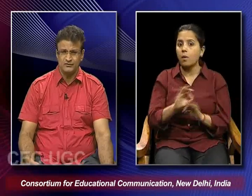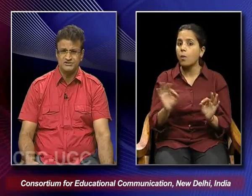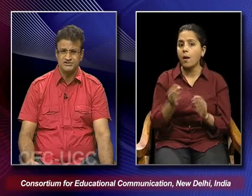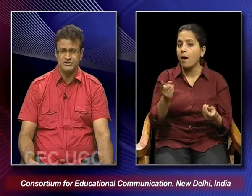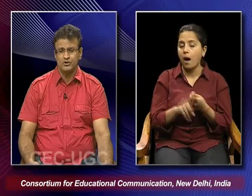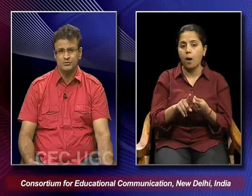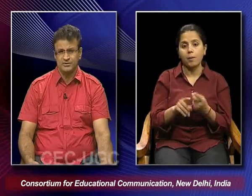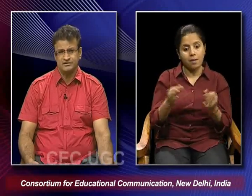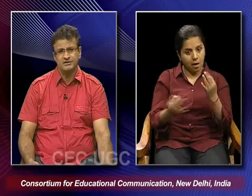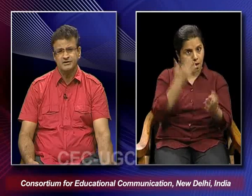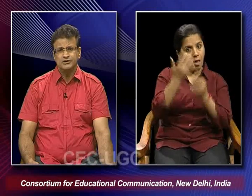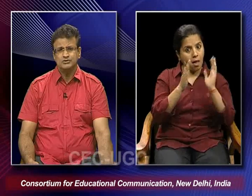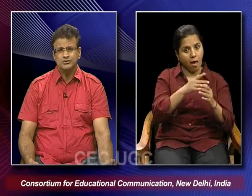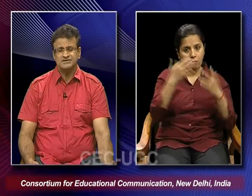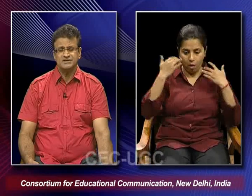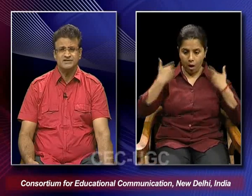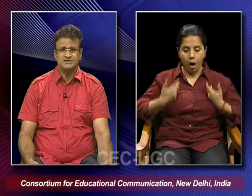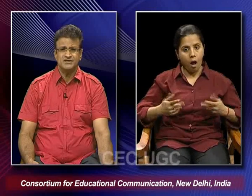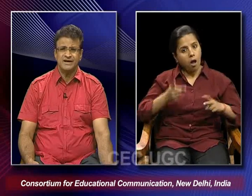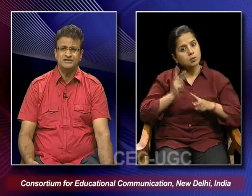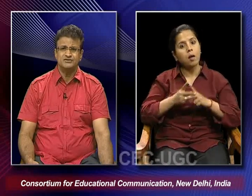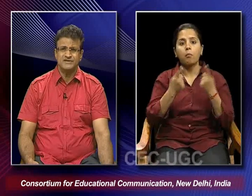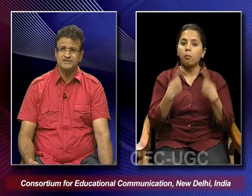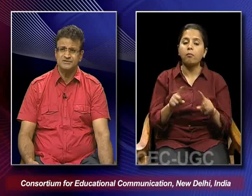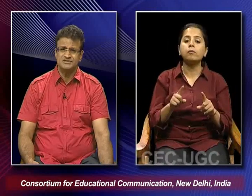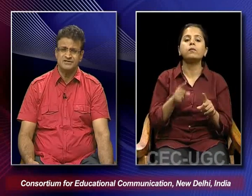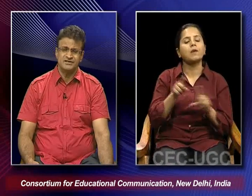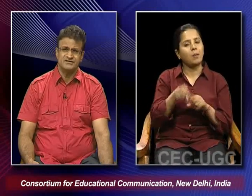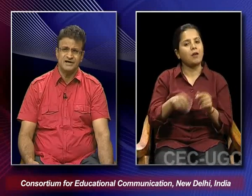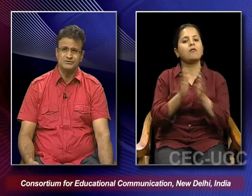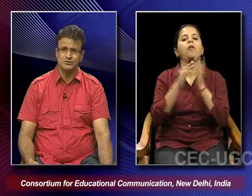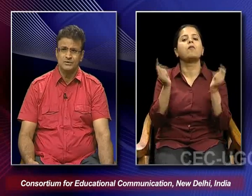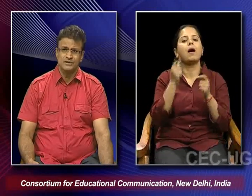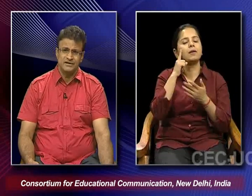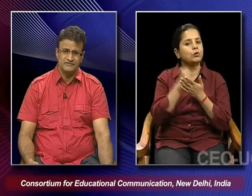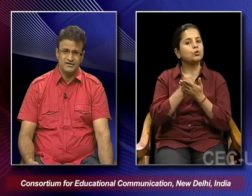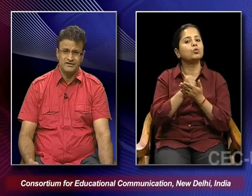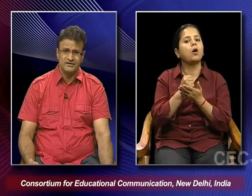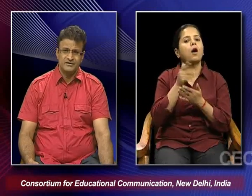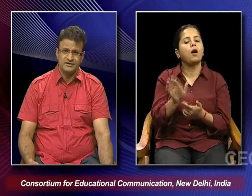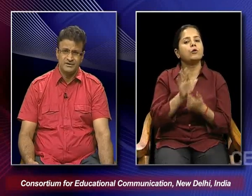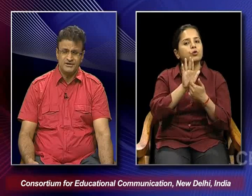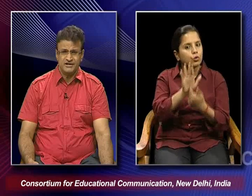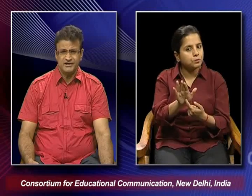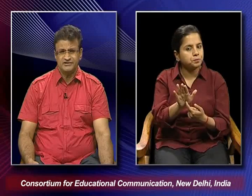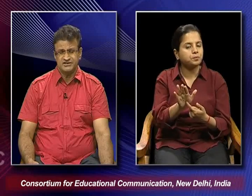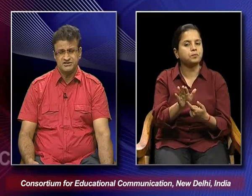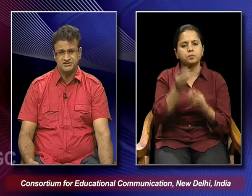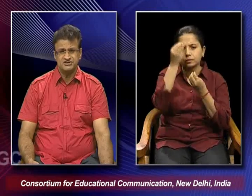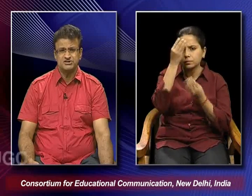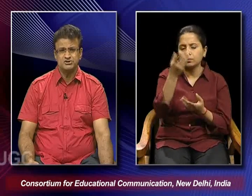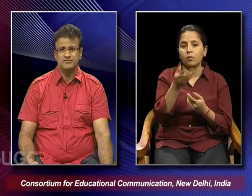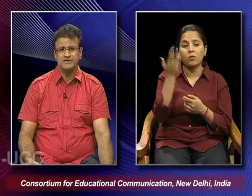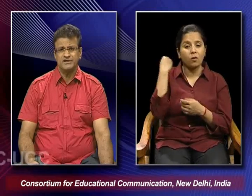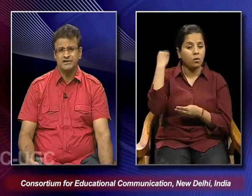evil forces they got burnt. So such kinds of festivals they try to in a way communicate the rich